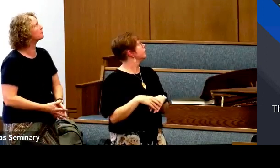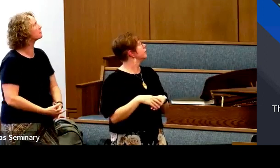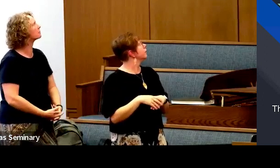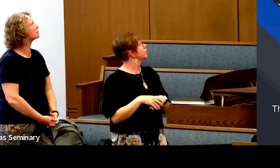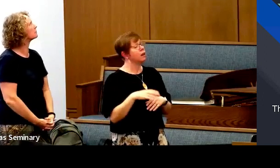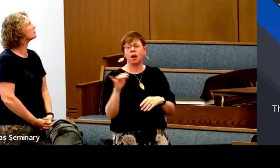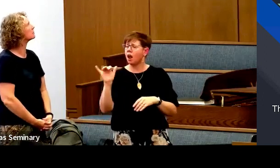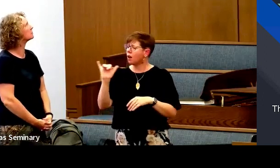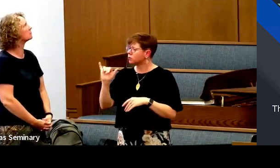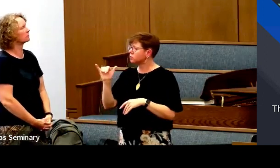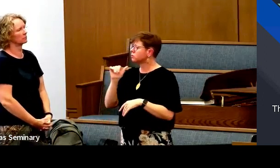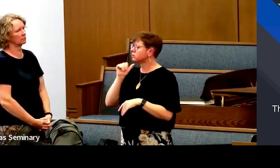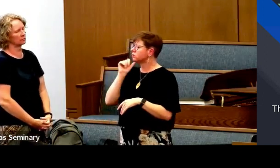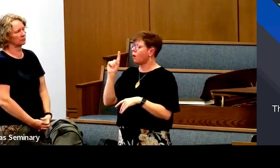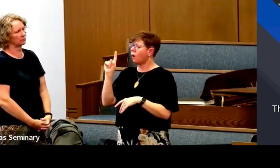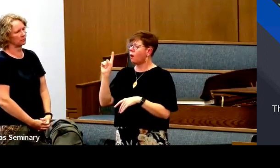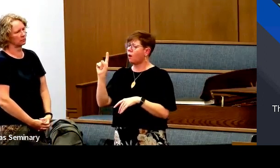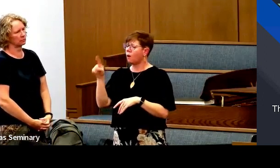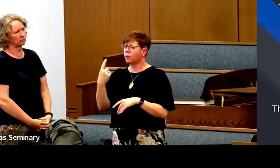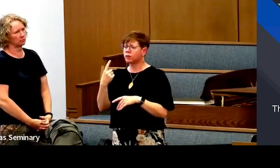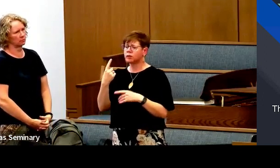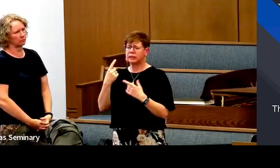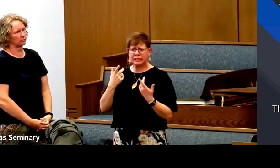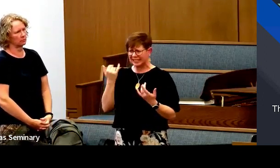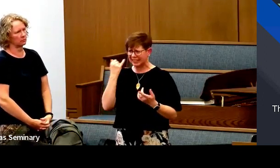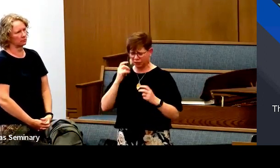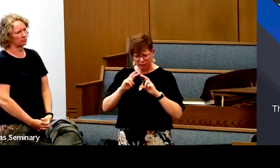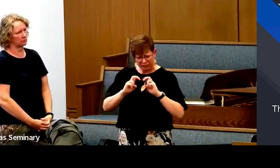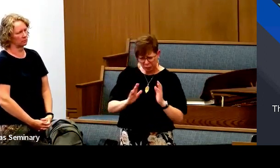And like I said, it has references to the Doctrine and Covenants.